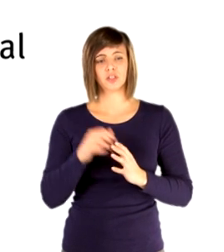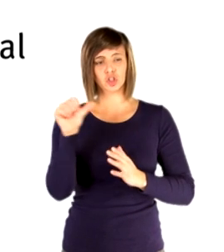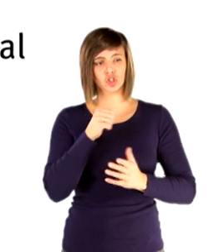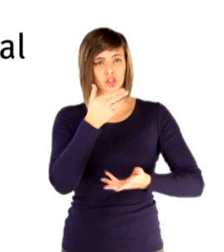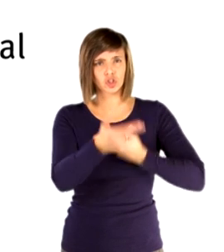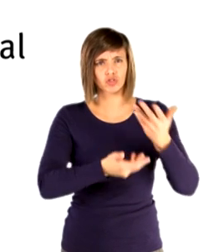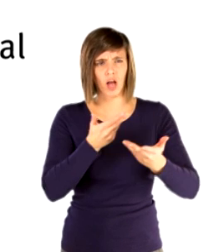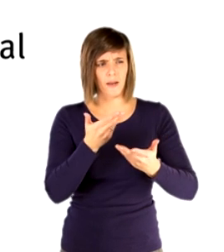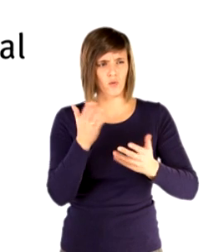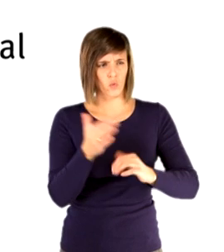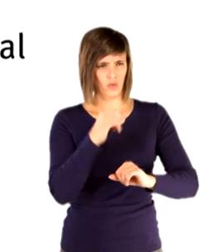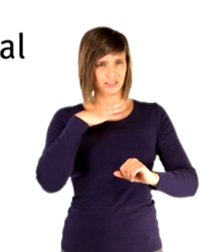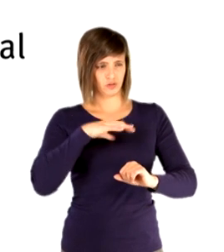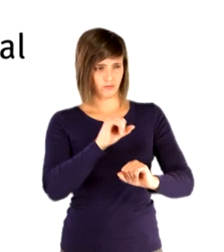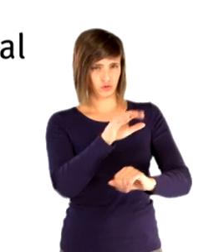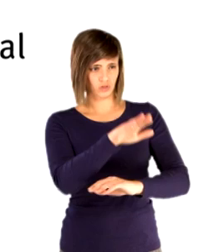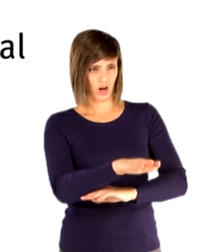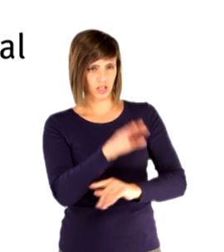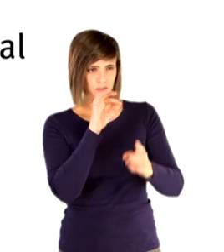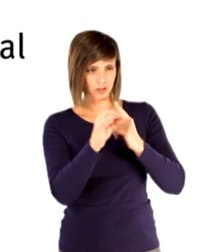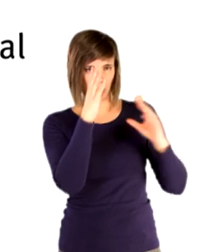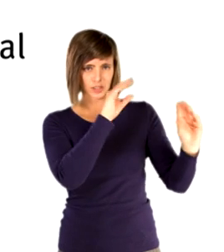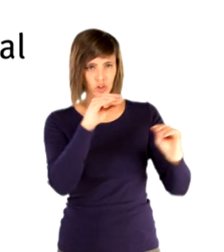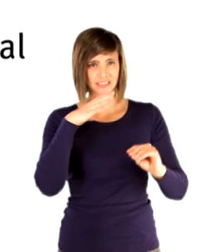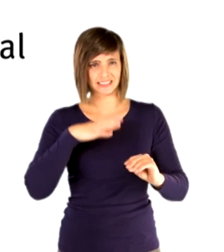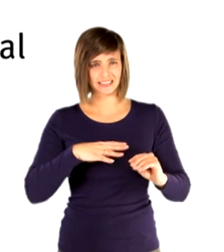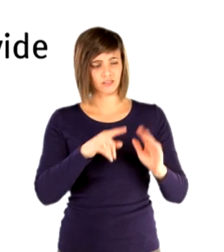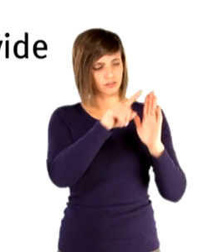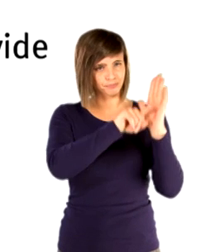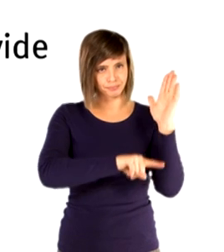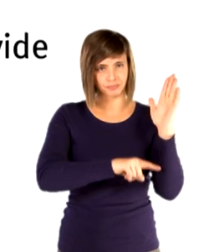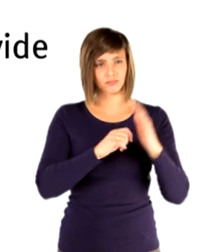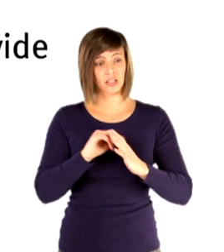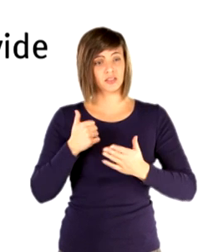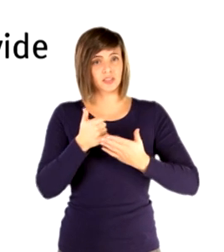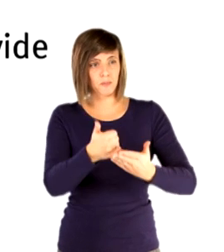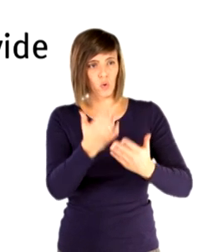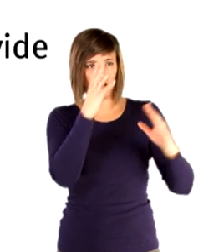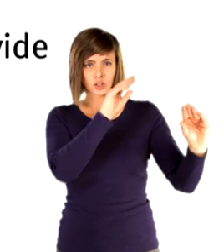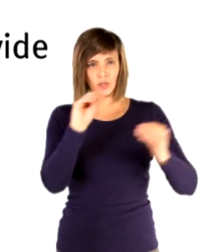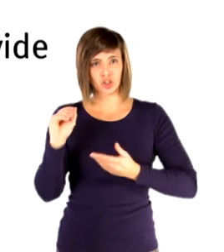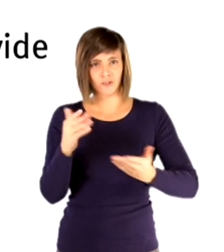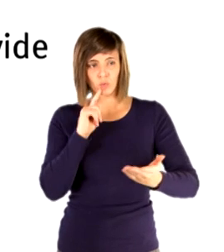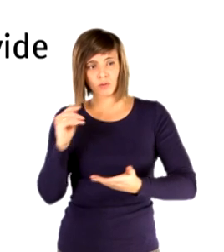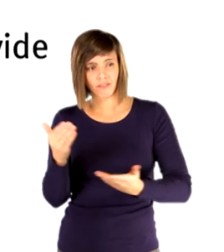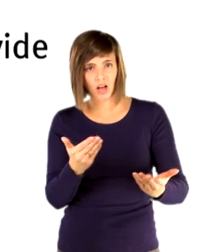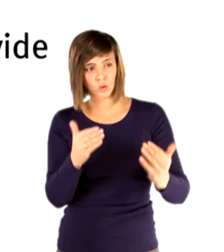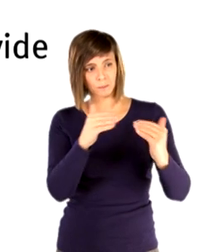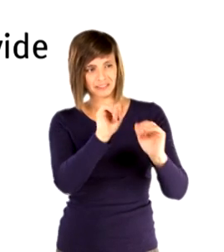describe all the needs of your child's special educational needs and the support that the education service will provide to meet those